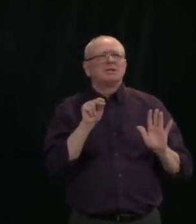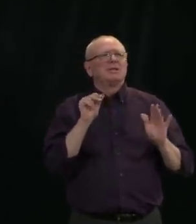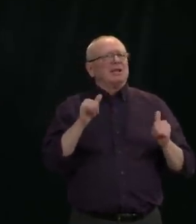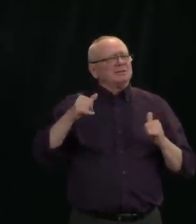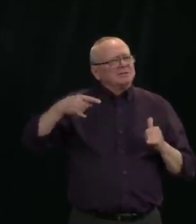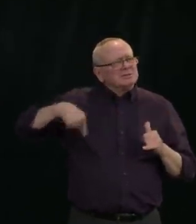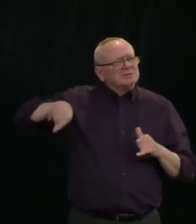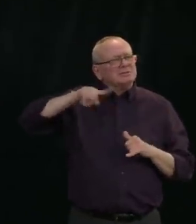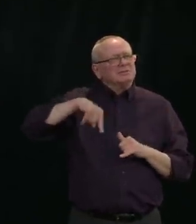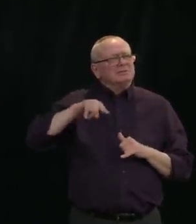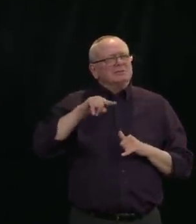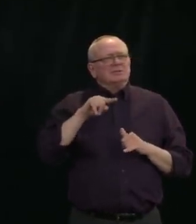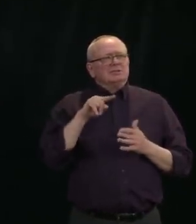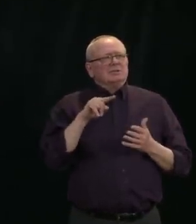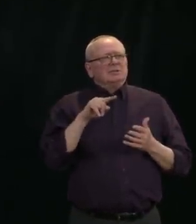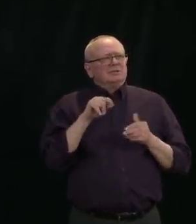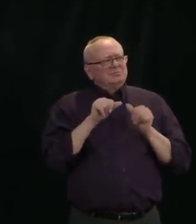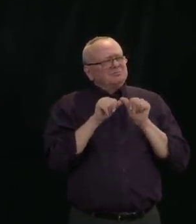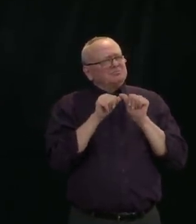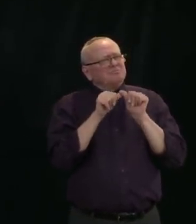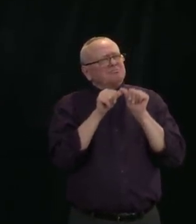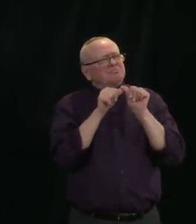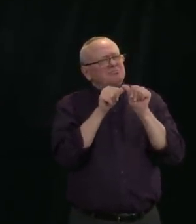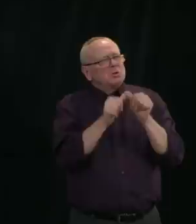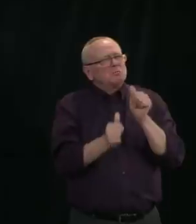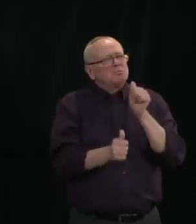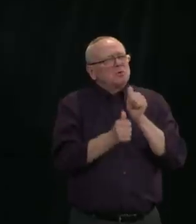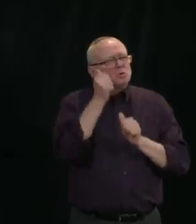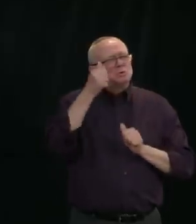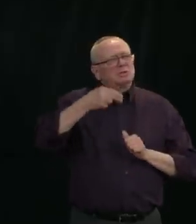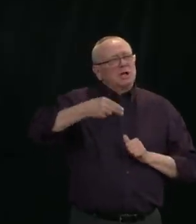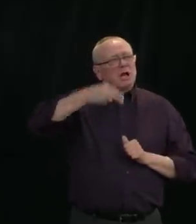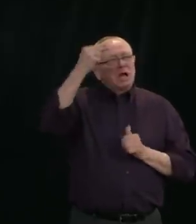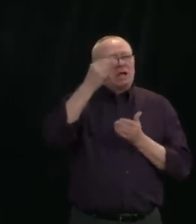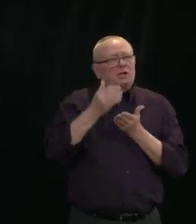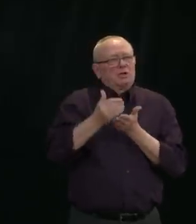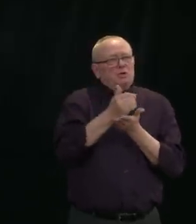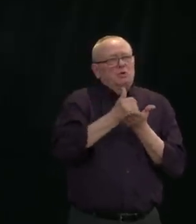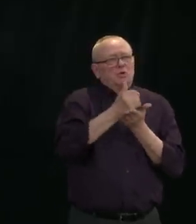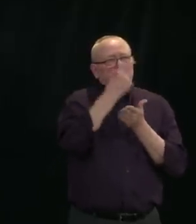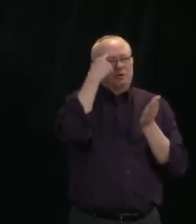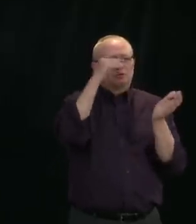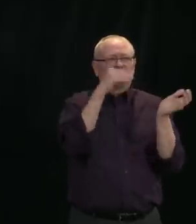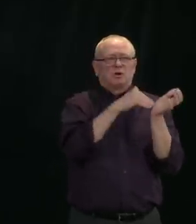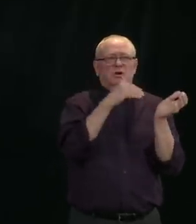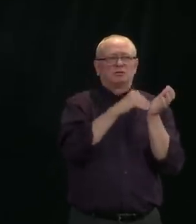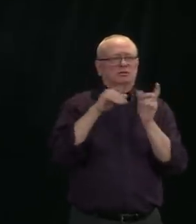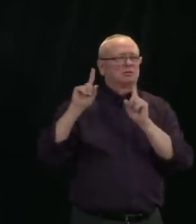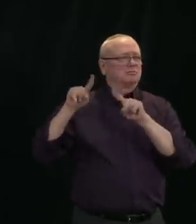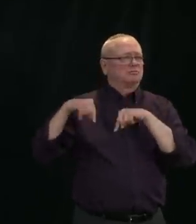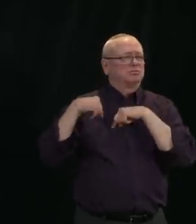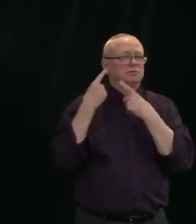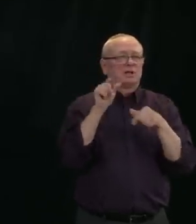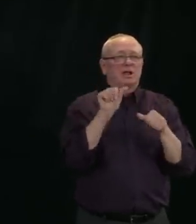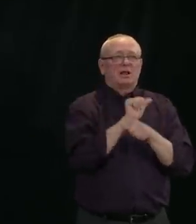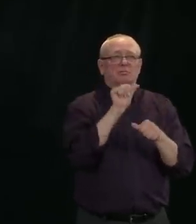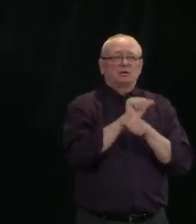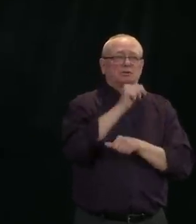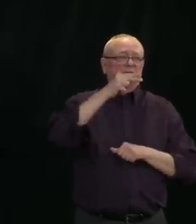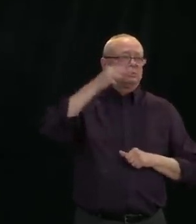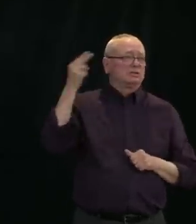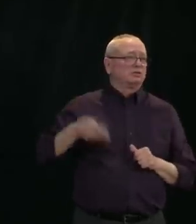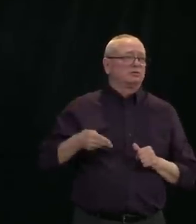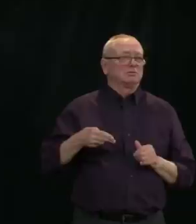ever level of compensation for physicians in Alberta history and in the entire Federation of Canada at $5.4